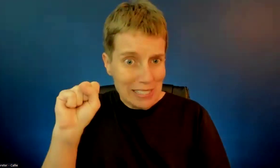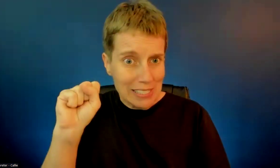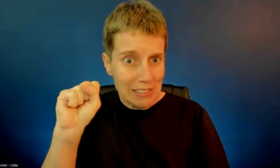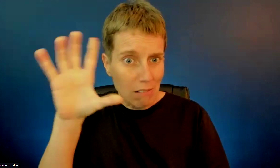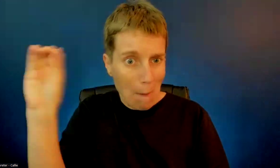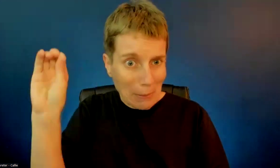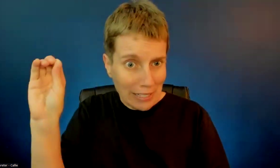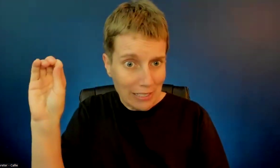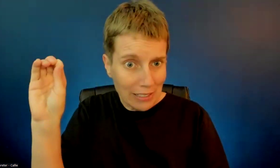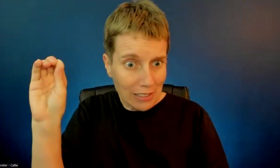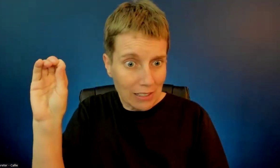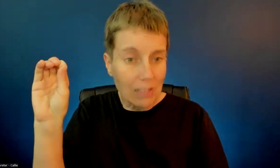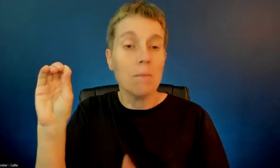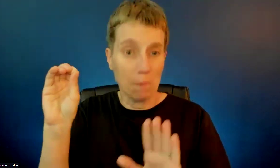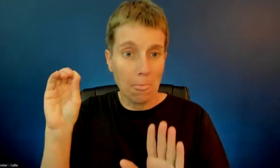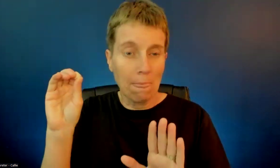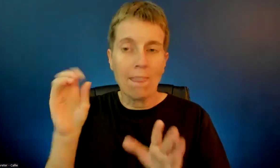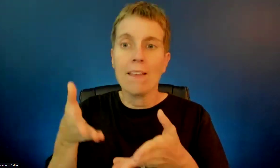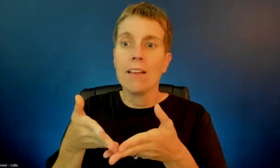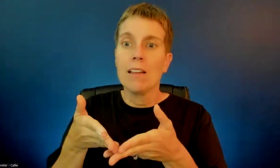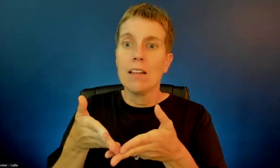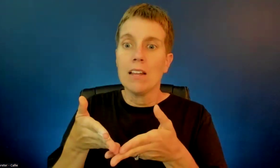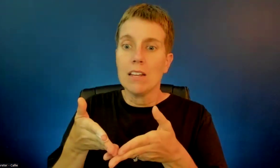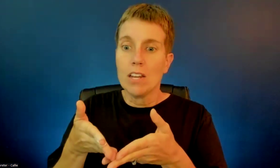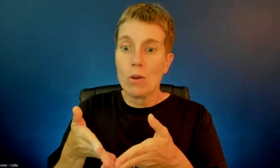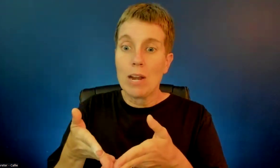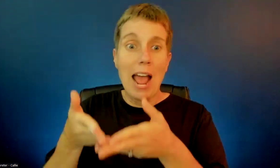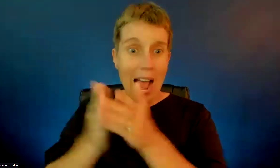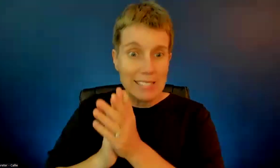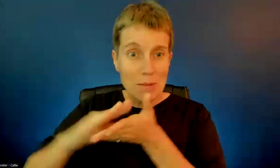You can have them remove your stormwater fees.